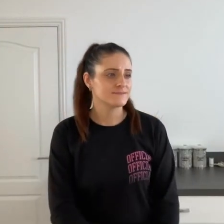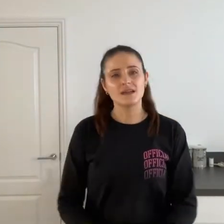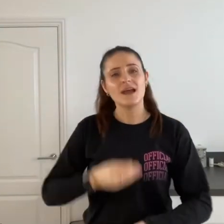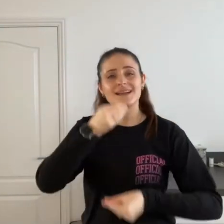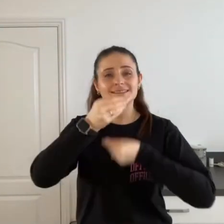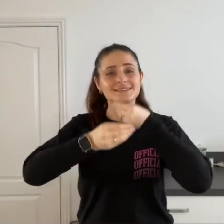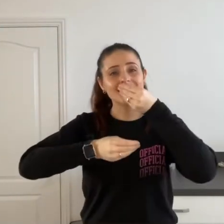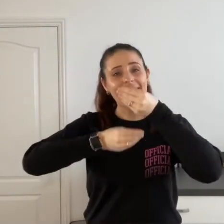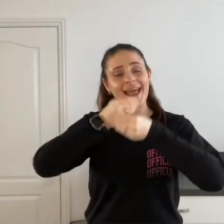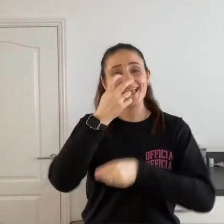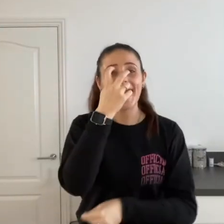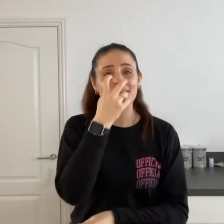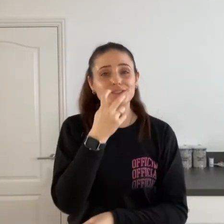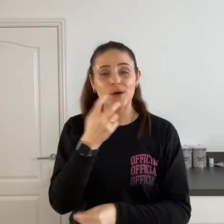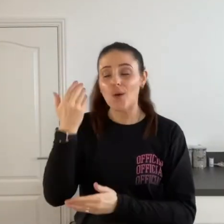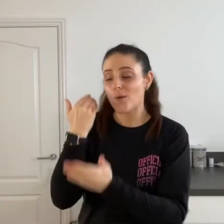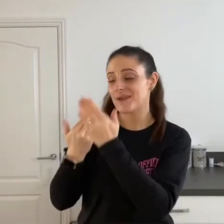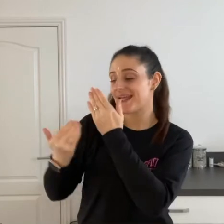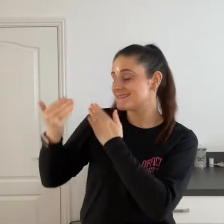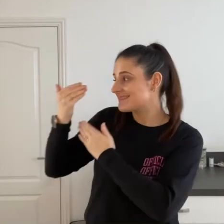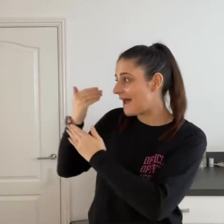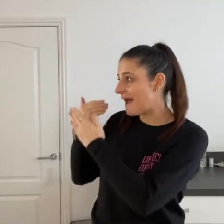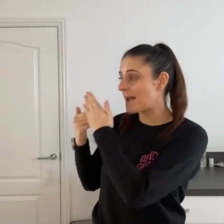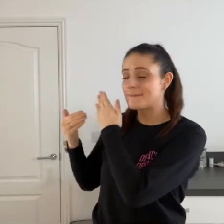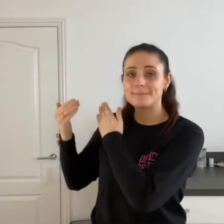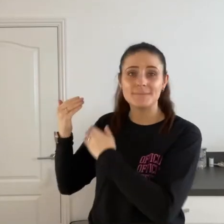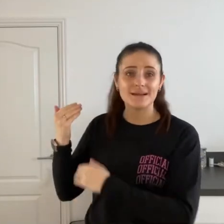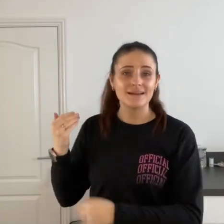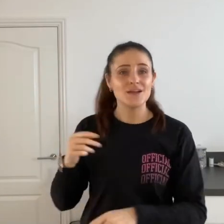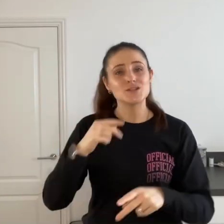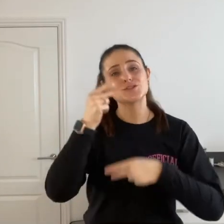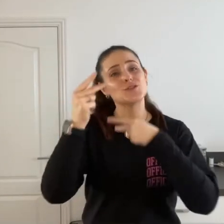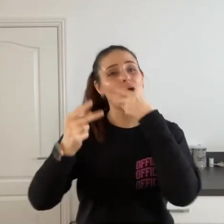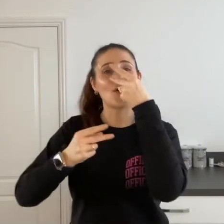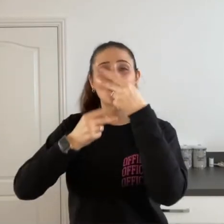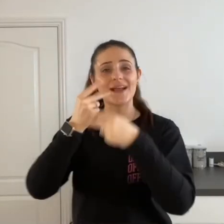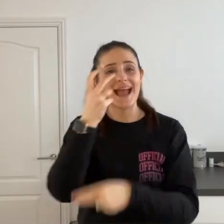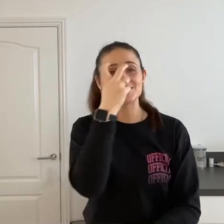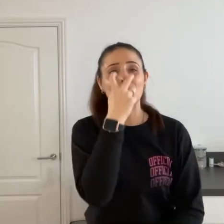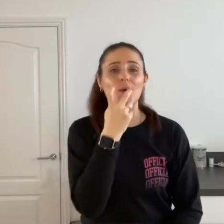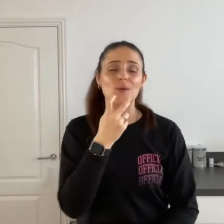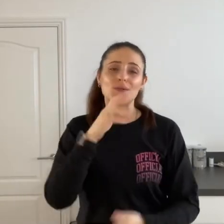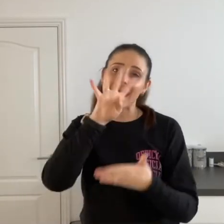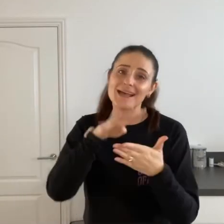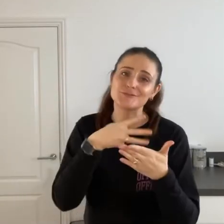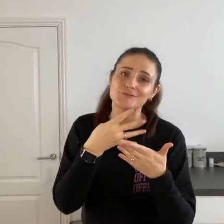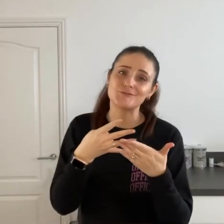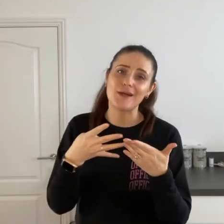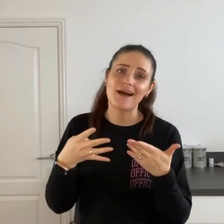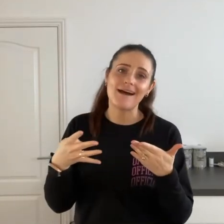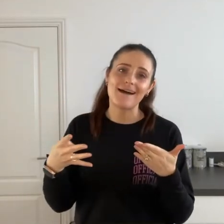Tale as old as time Tale as old as rhyme